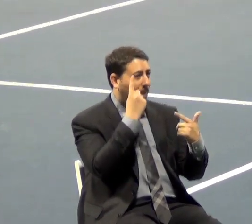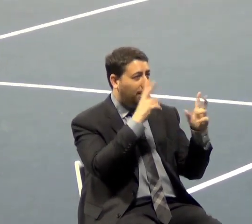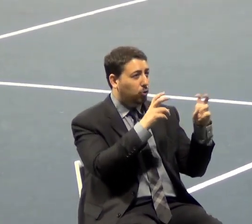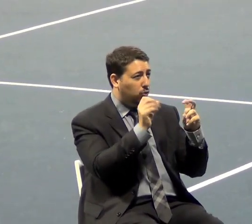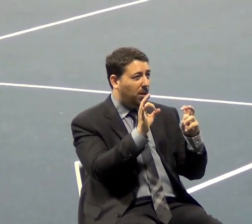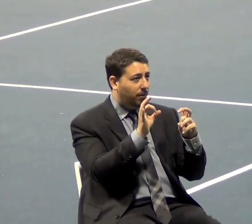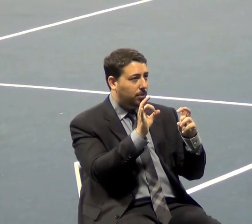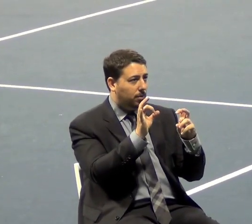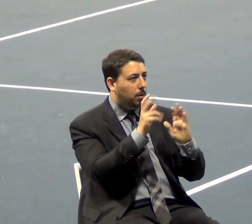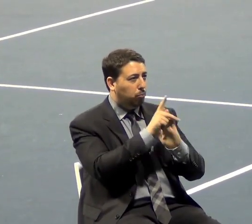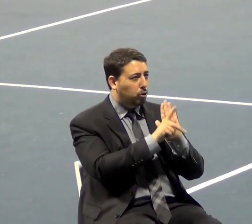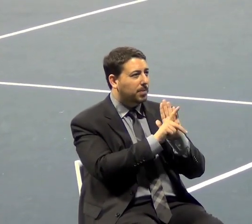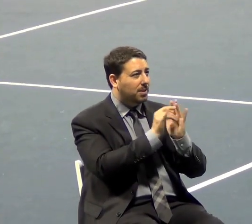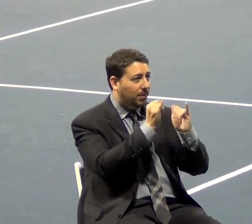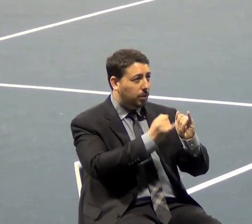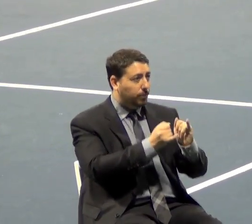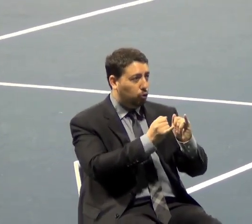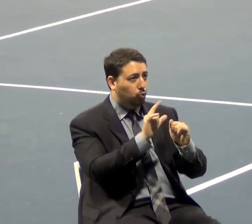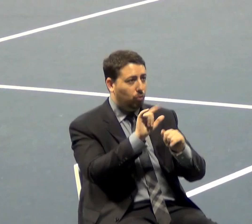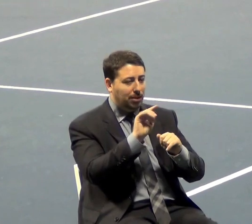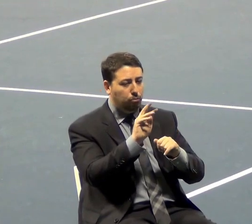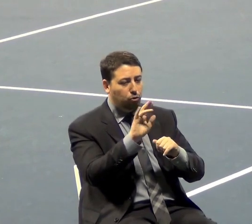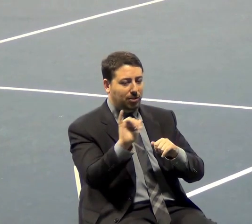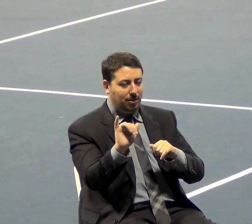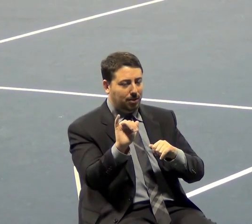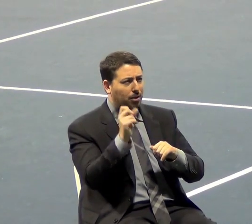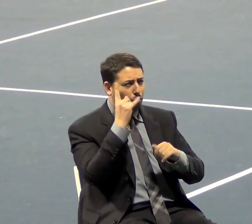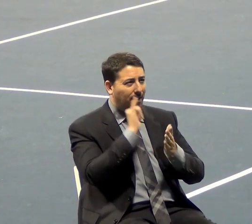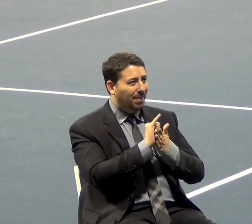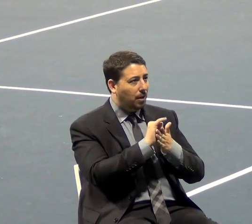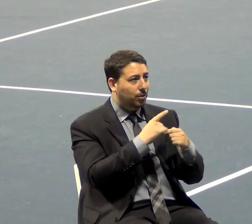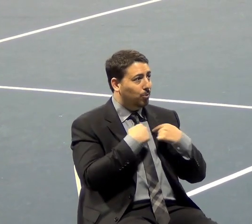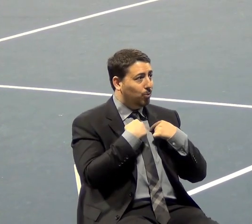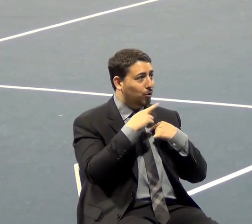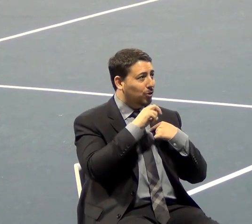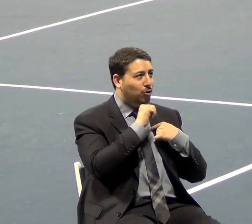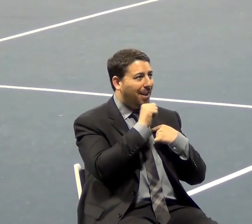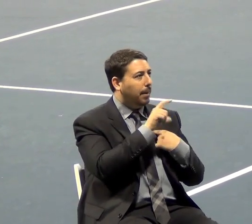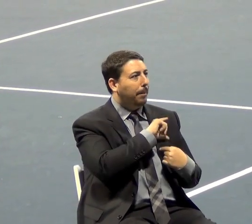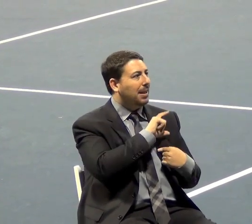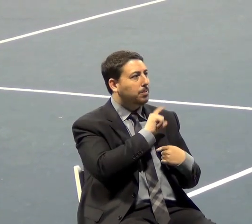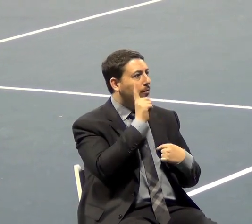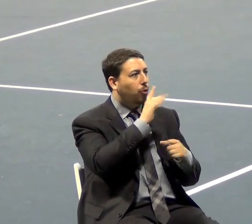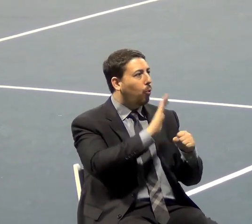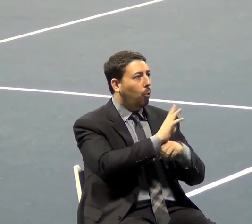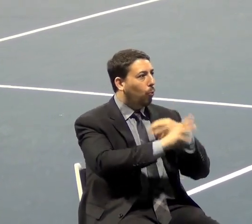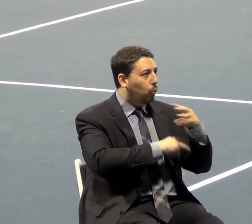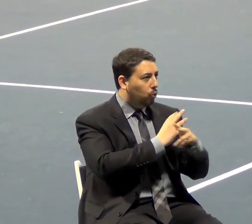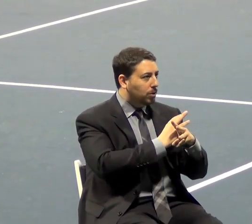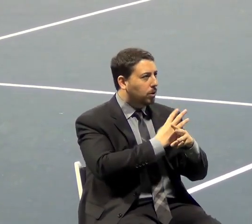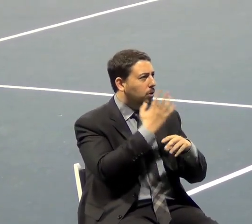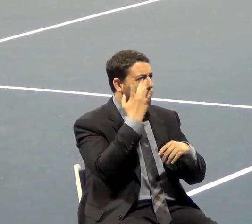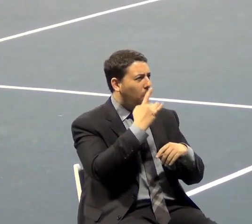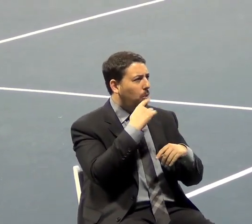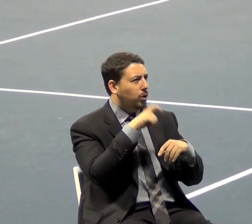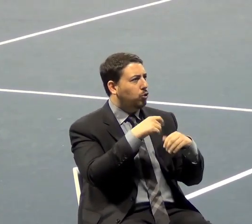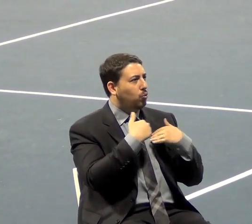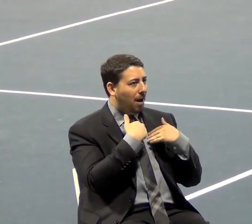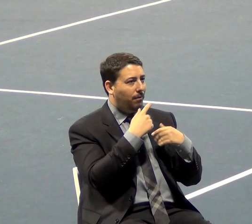individual liberty, understand why we don't need to be the policemen of the world, why we need to have trade and friendly relationships around the